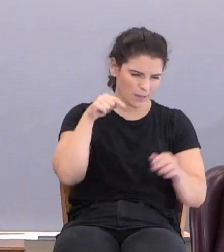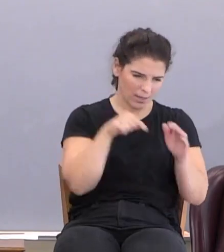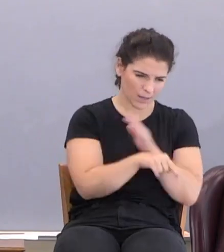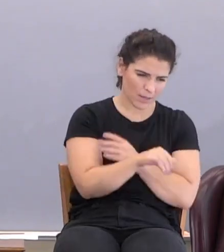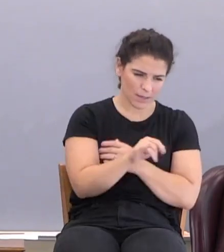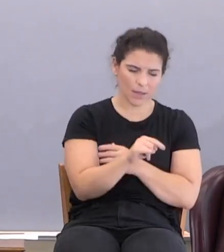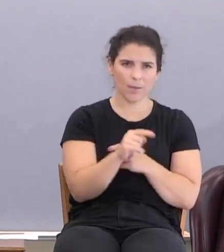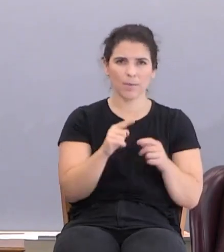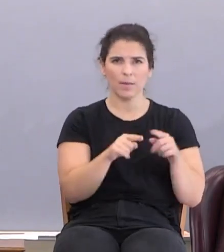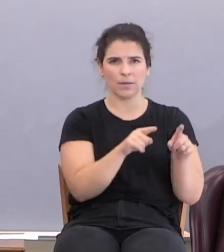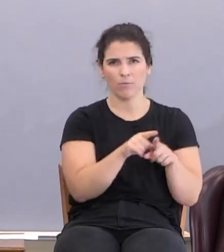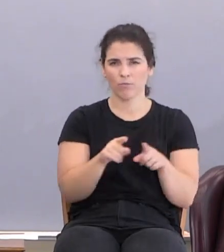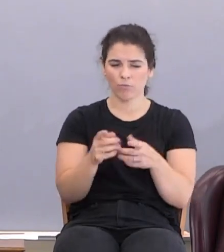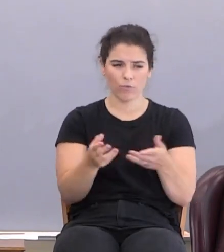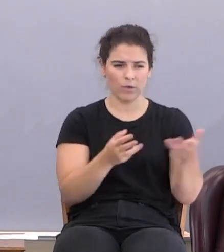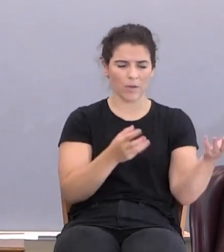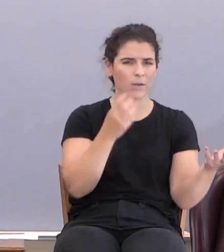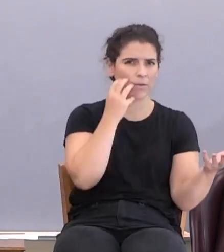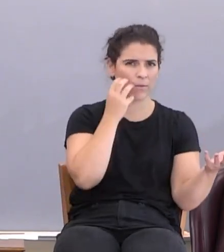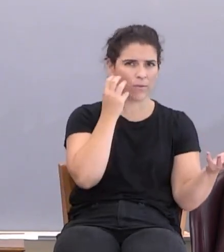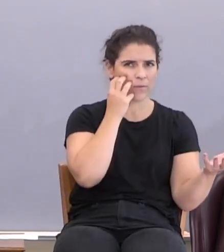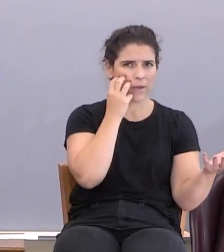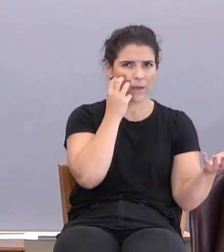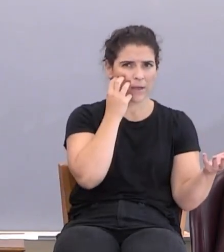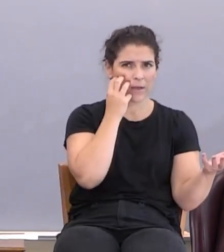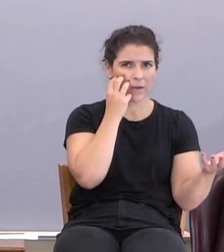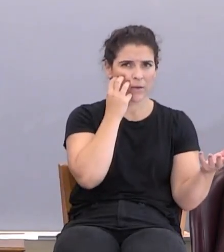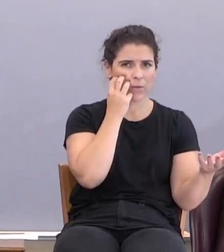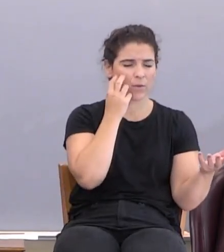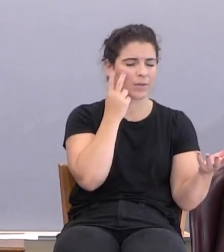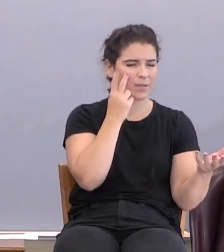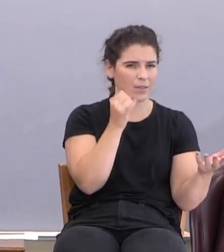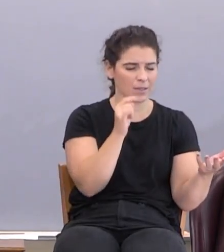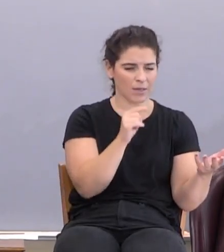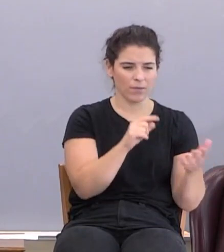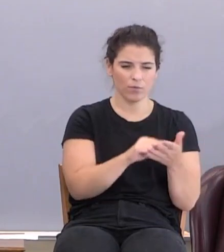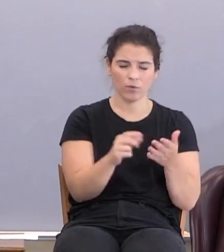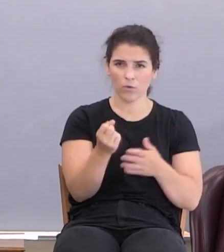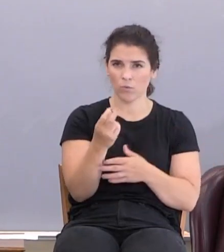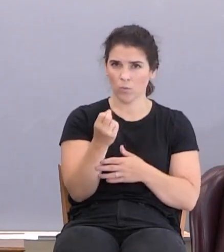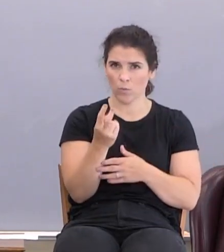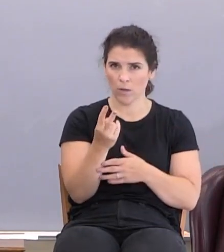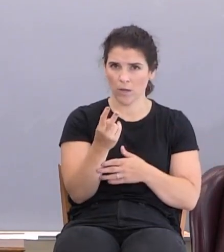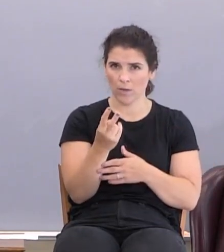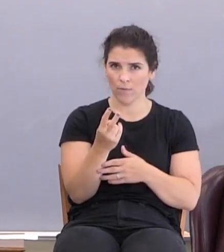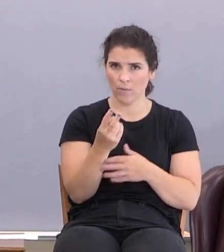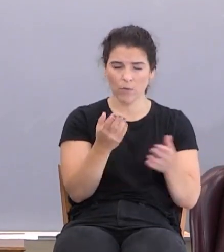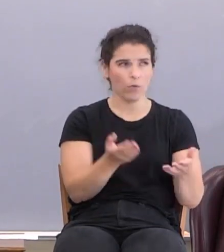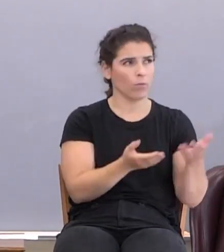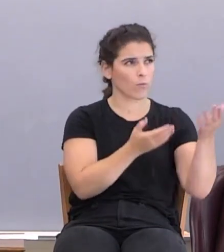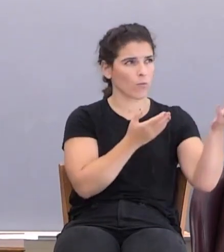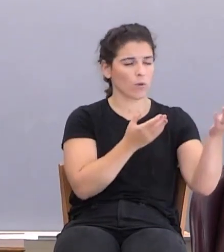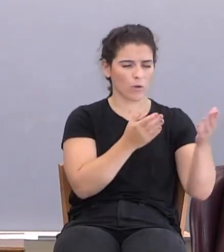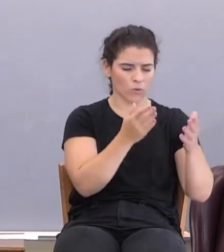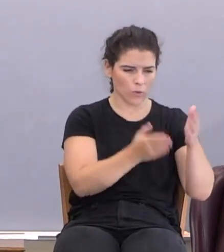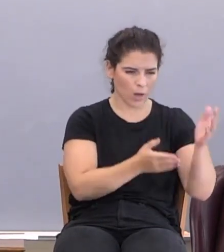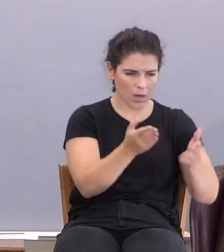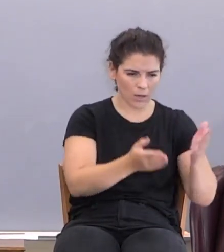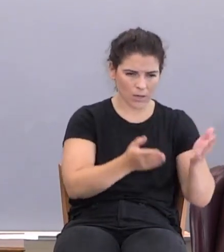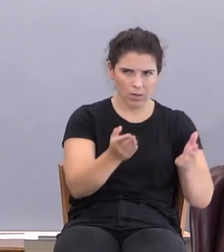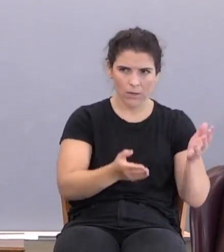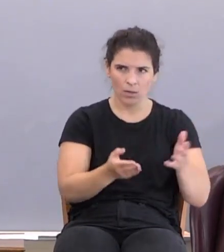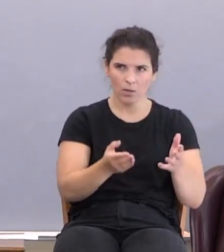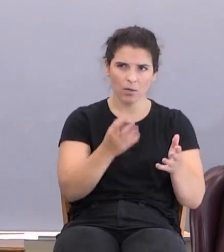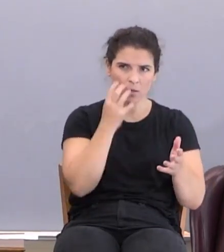also knew when it says bring the fat thereof. Leviticus 1, we looked at it in verse 12, you bring the fat, you cut it up,